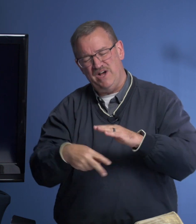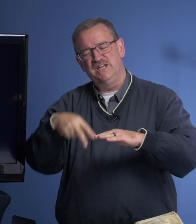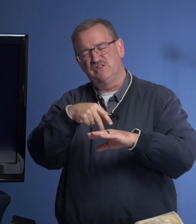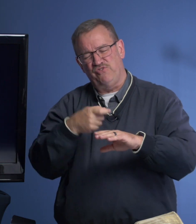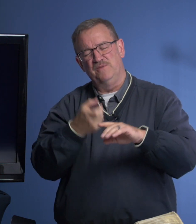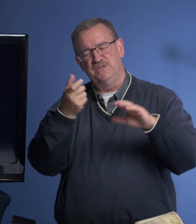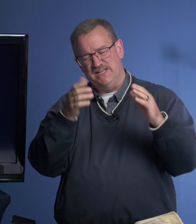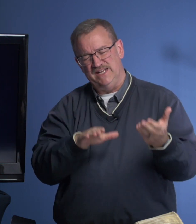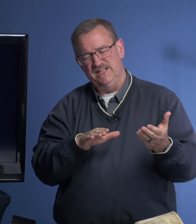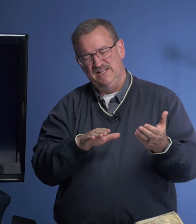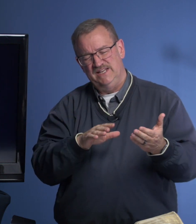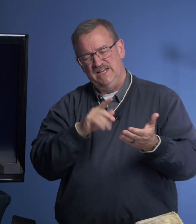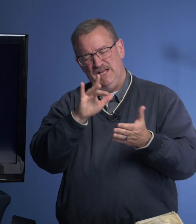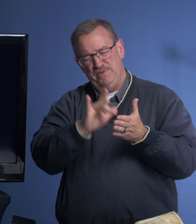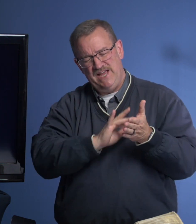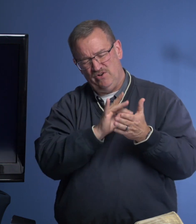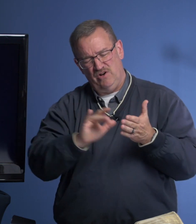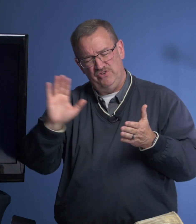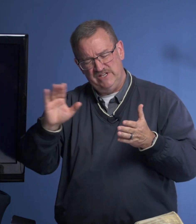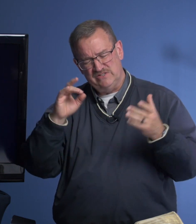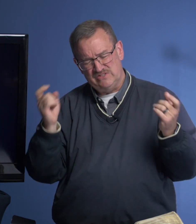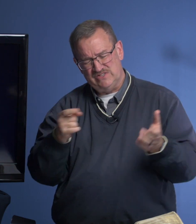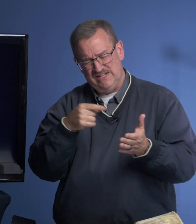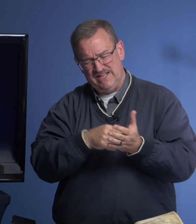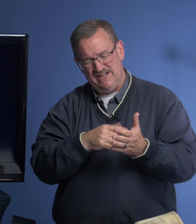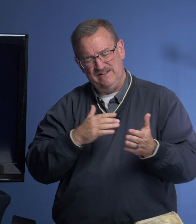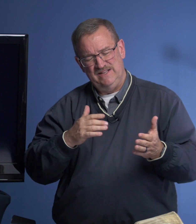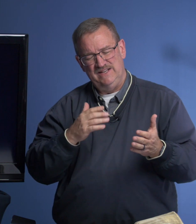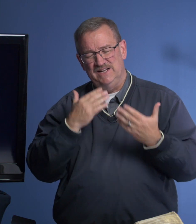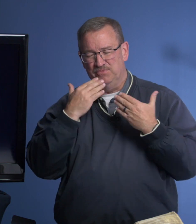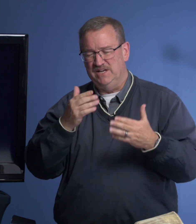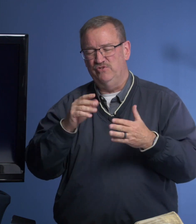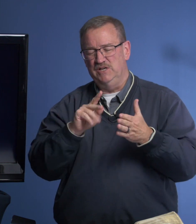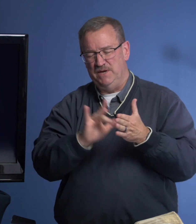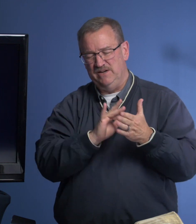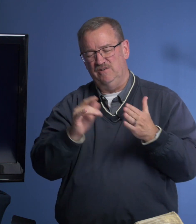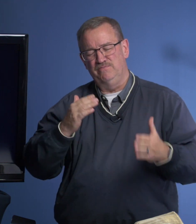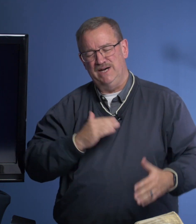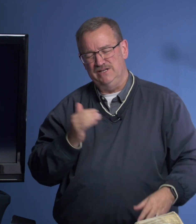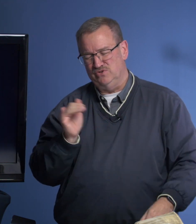rise from the dead and paid off his sin debt. And I'm thankful he paid off mine, too.